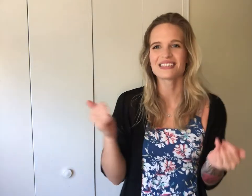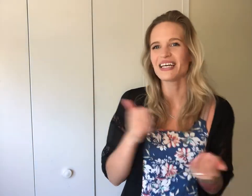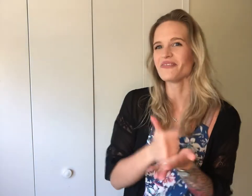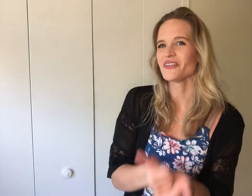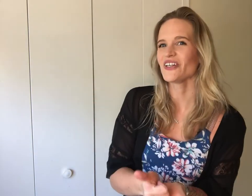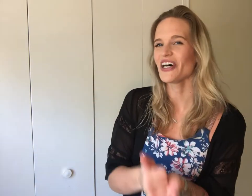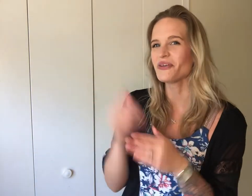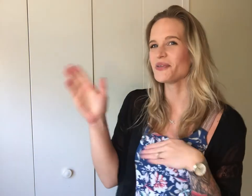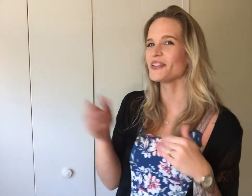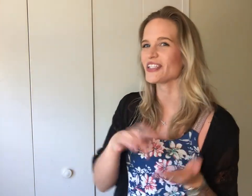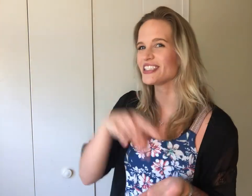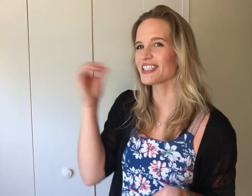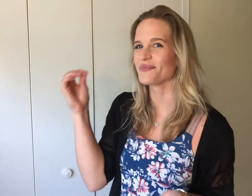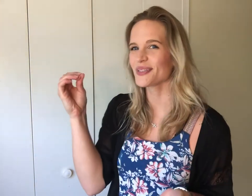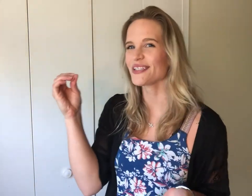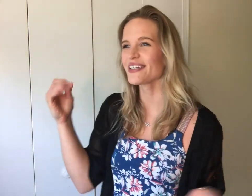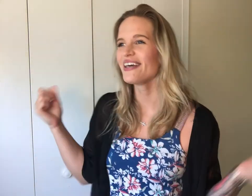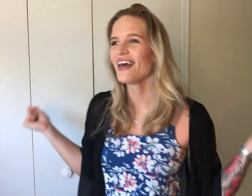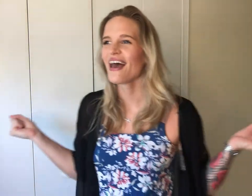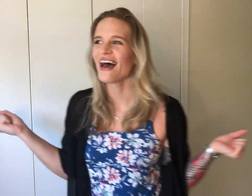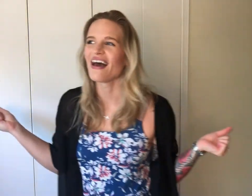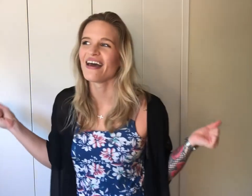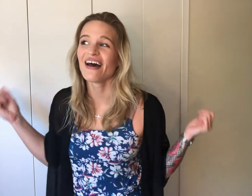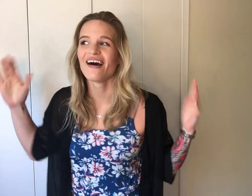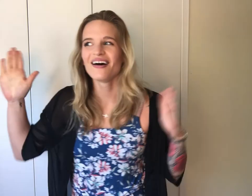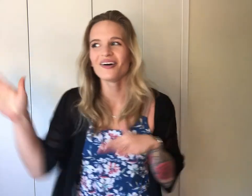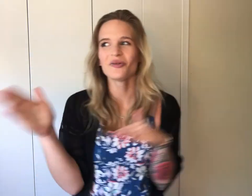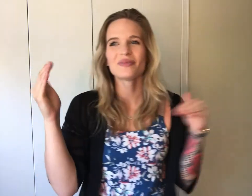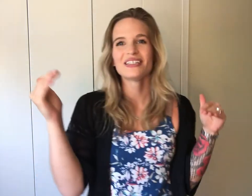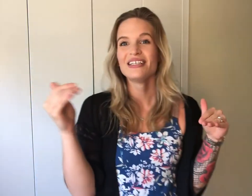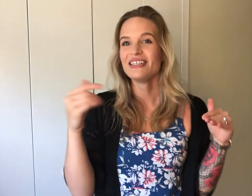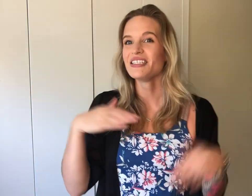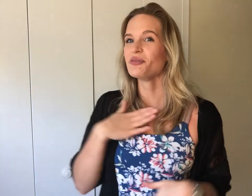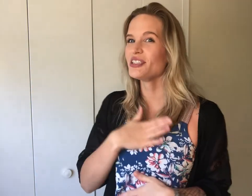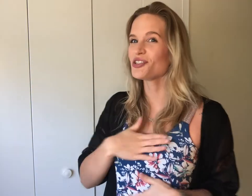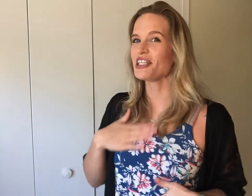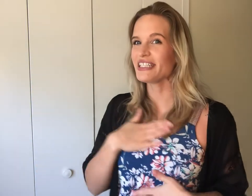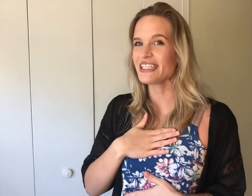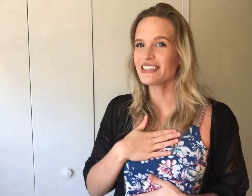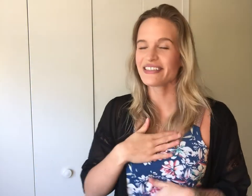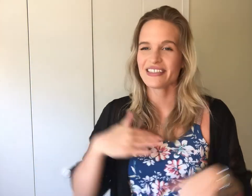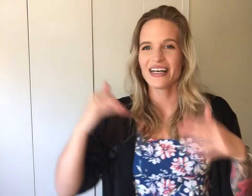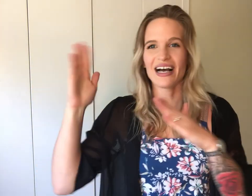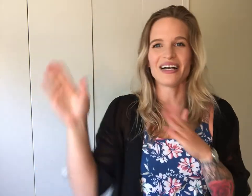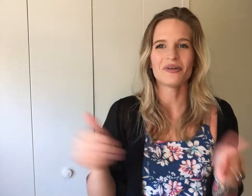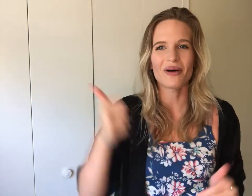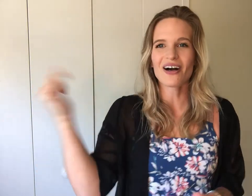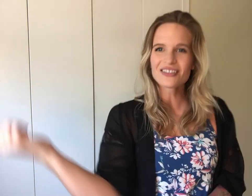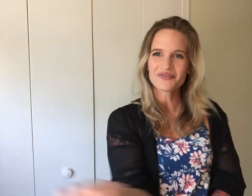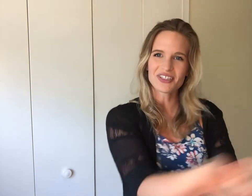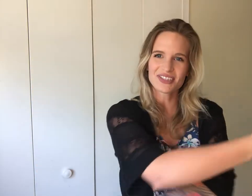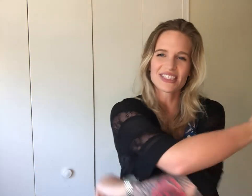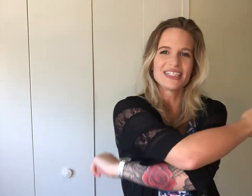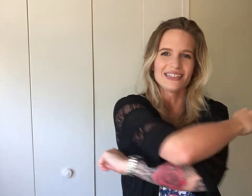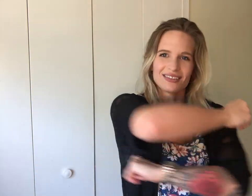helpful, I hope you learned something, I hope you enjoyed it, I hope all of those things.